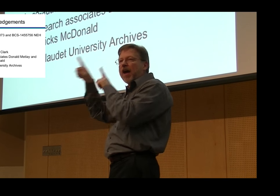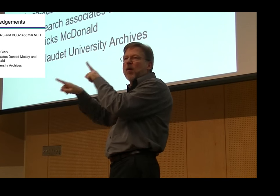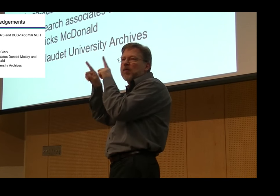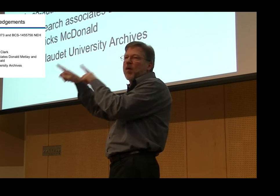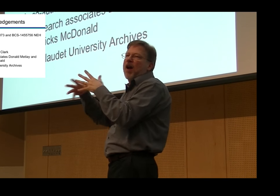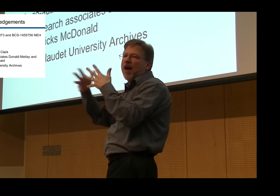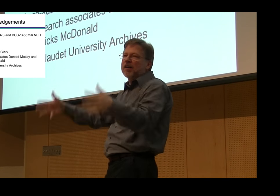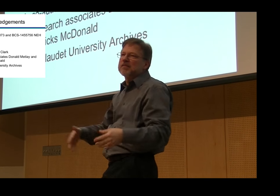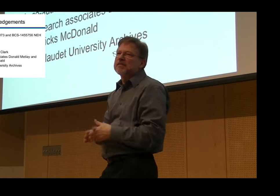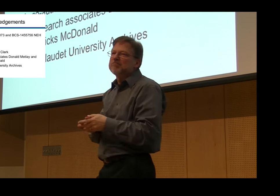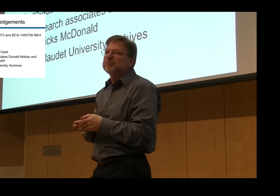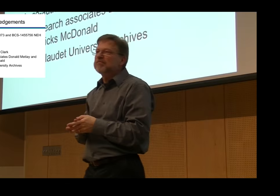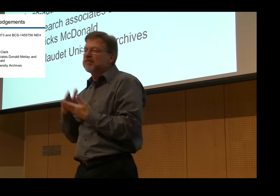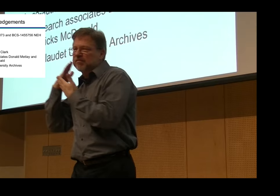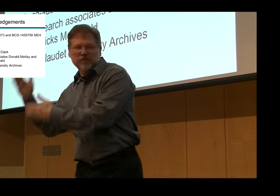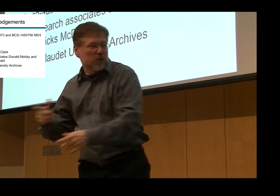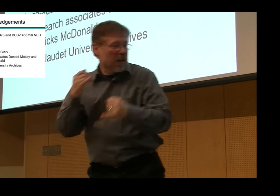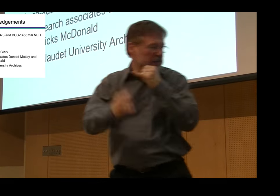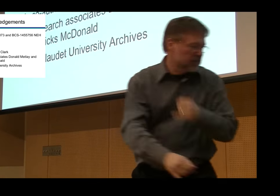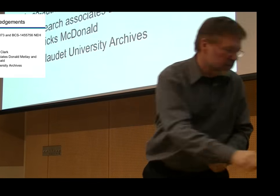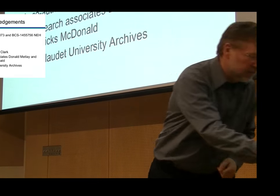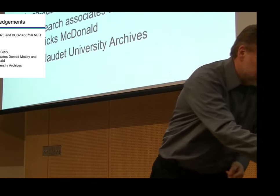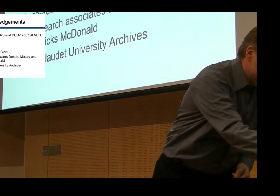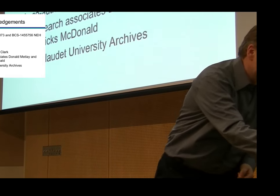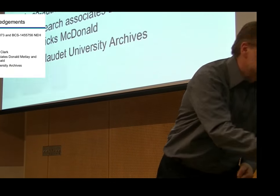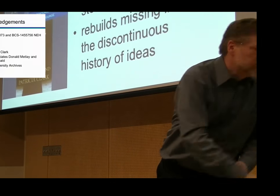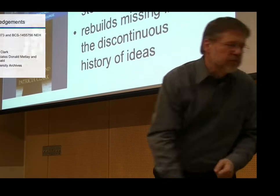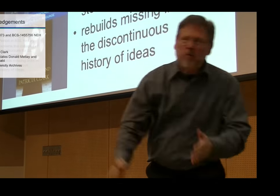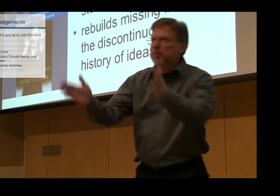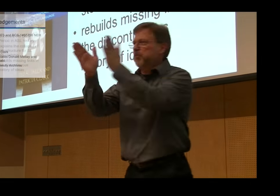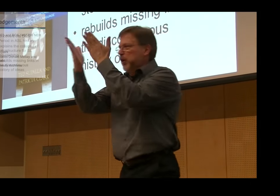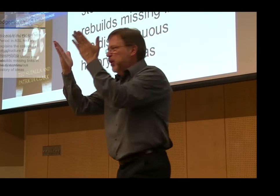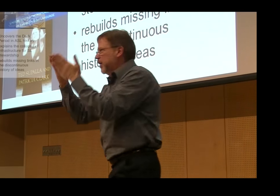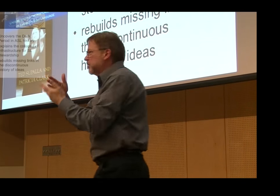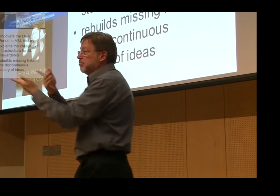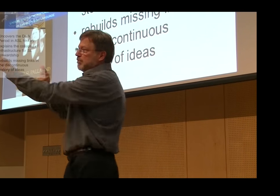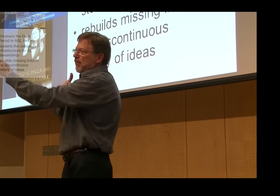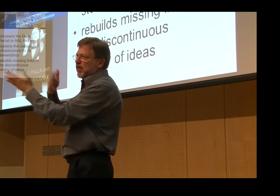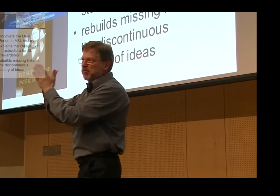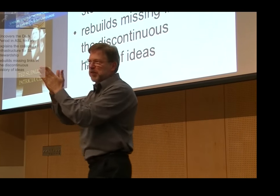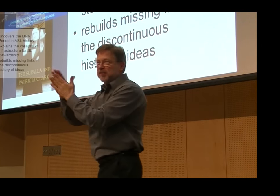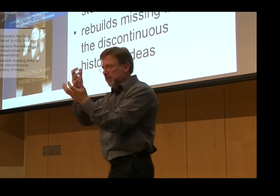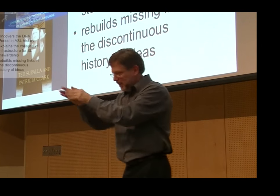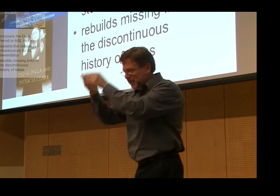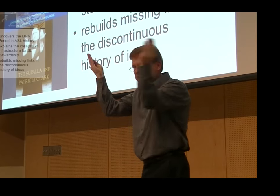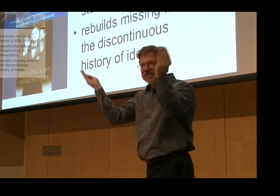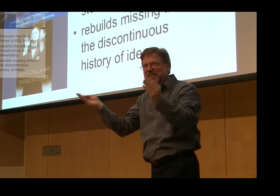then Donald Metley and Betsy Hicks McDonald as part of our research team, helping to develop the database, etc. And, of course, the